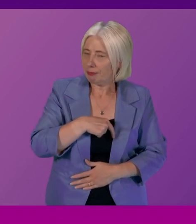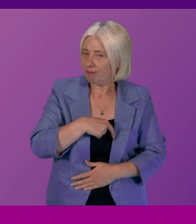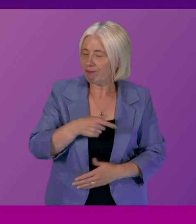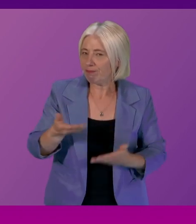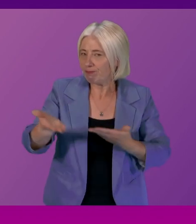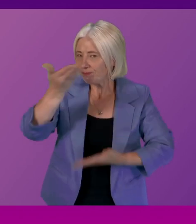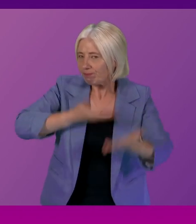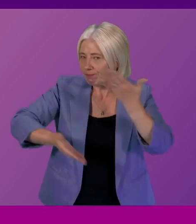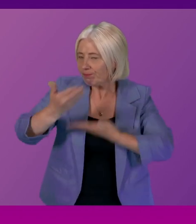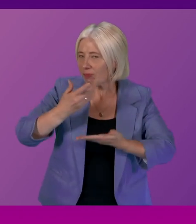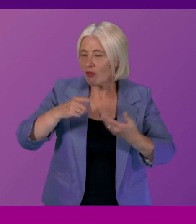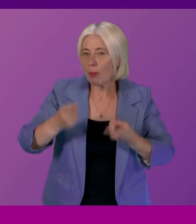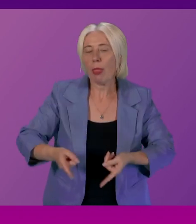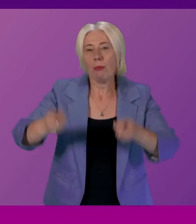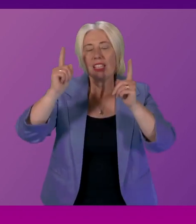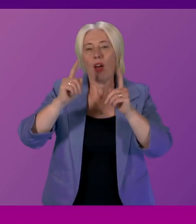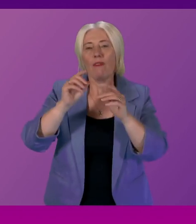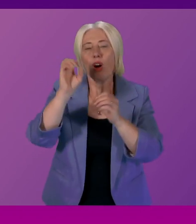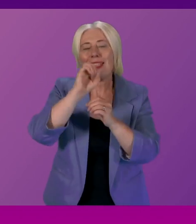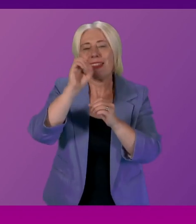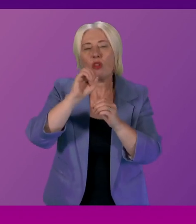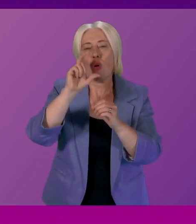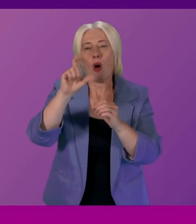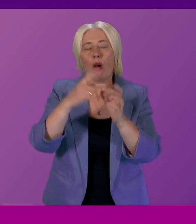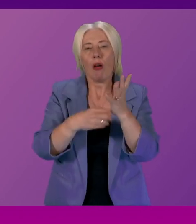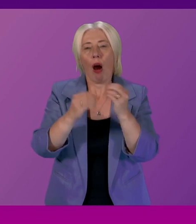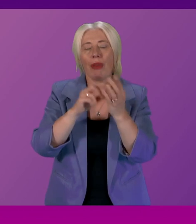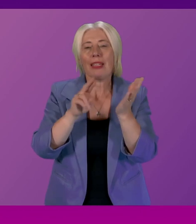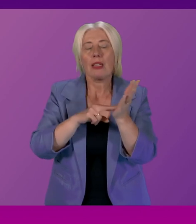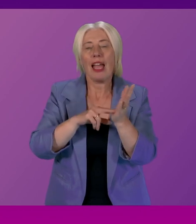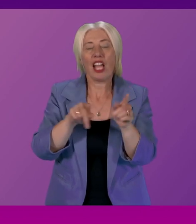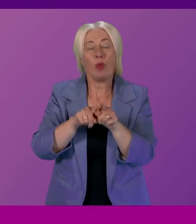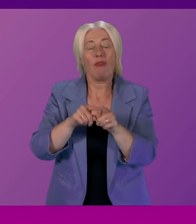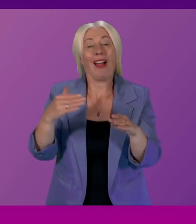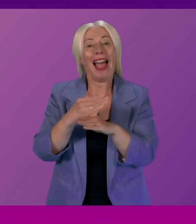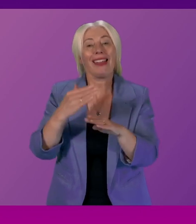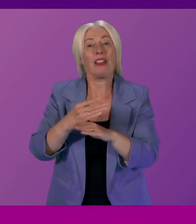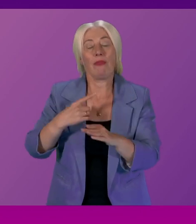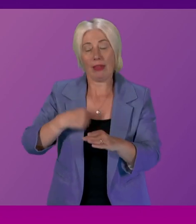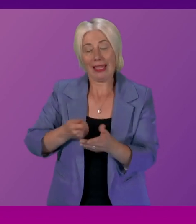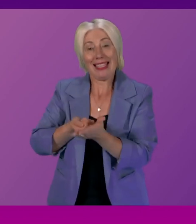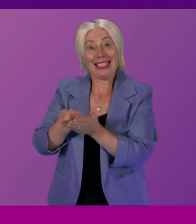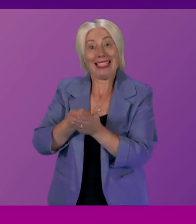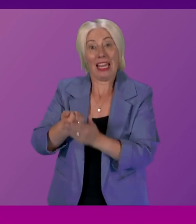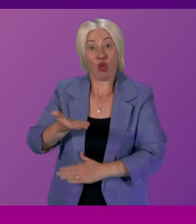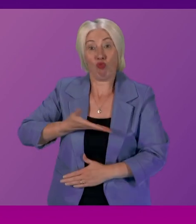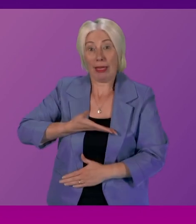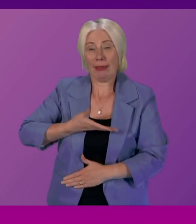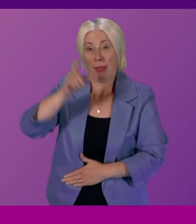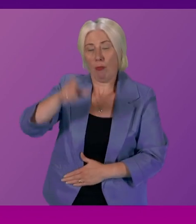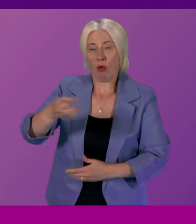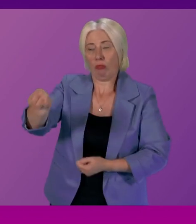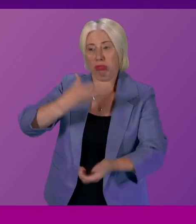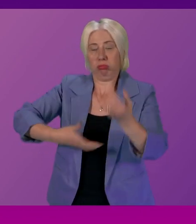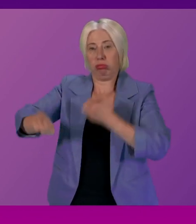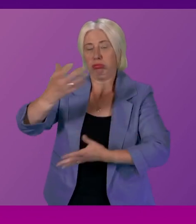from the Minister for Zero Carbon Buildings Active Travel and Tenance Rights just a couple of weeks ago and